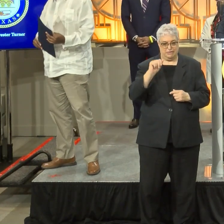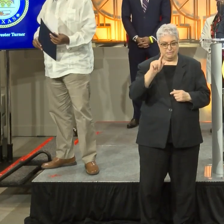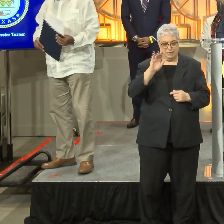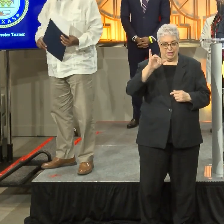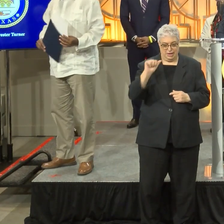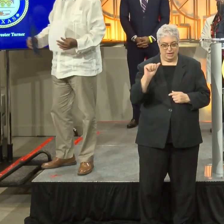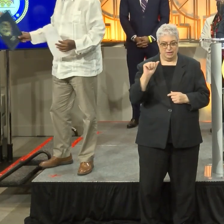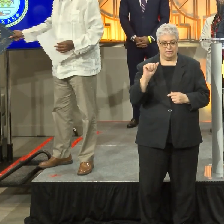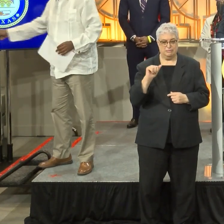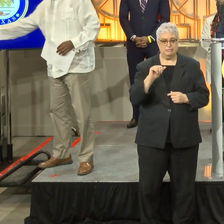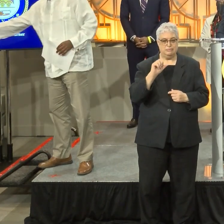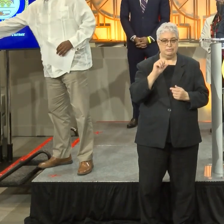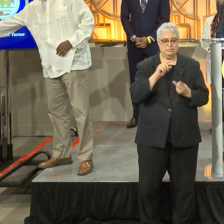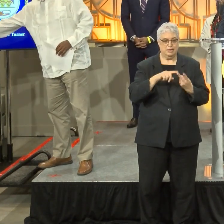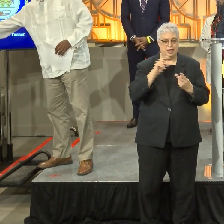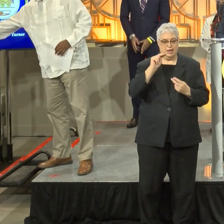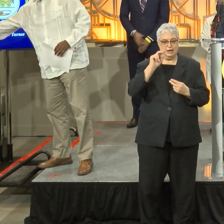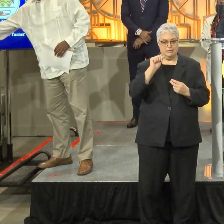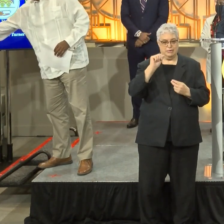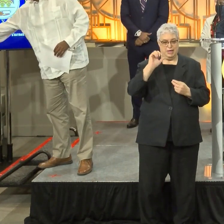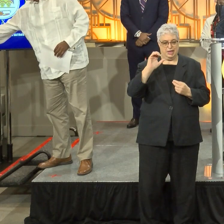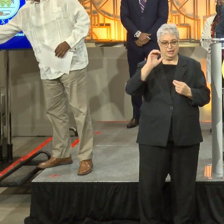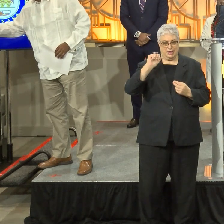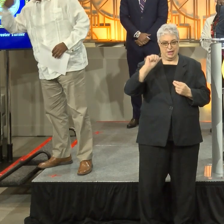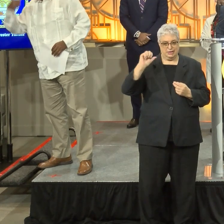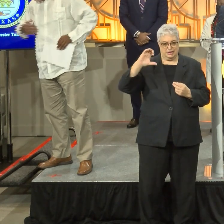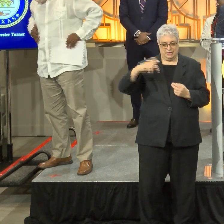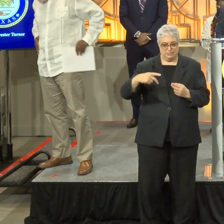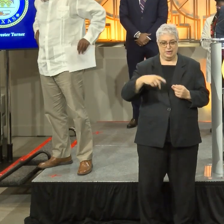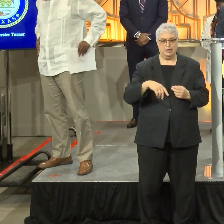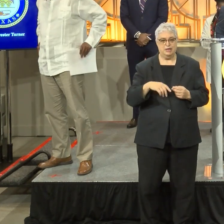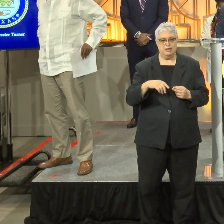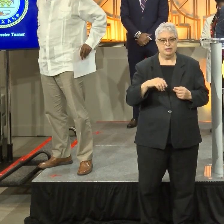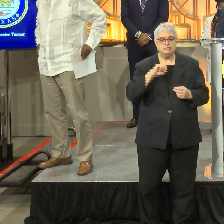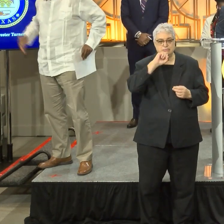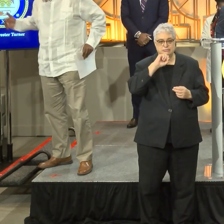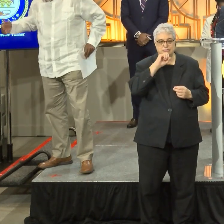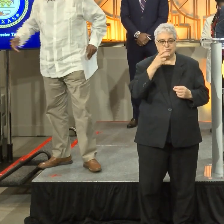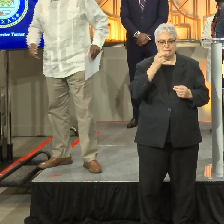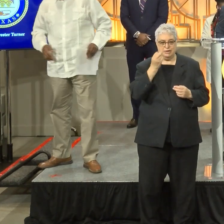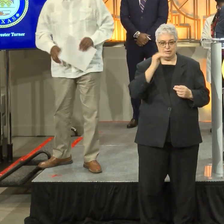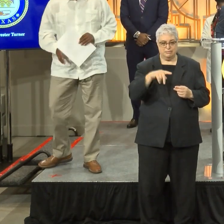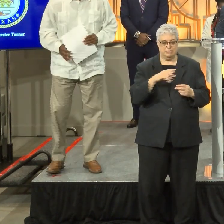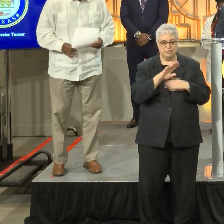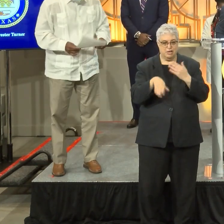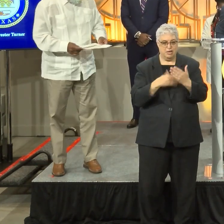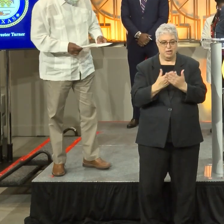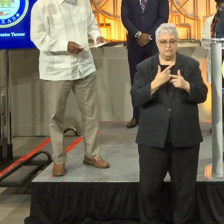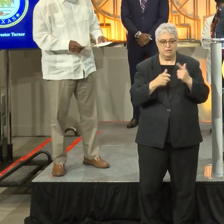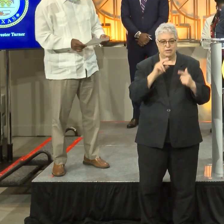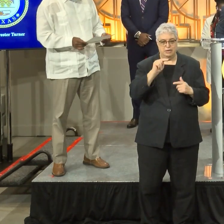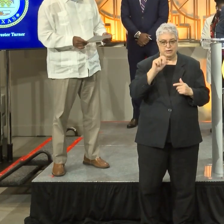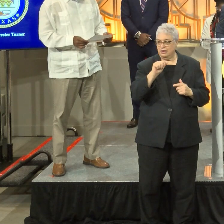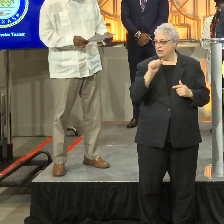Yvonne Smith from the NAACP, Bishop James Dixon, also one of the officers of the NAACP, and you'll be hearing from